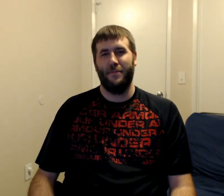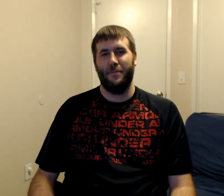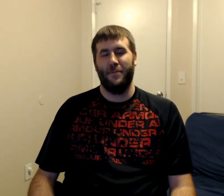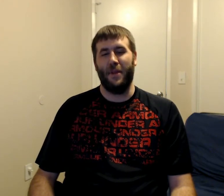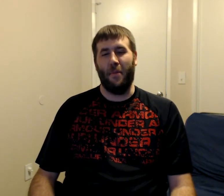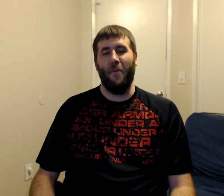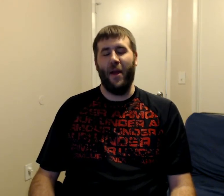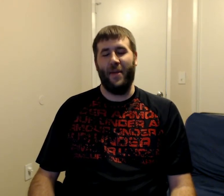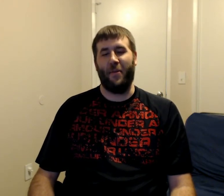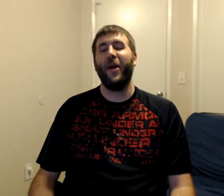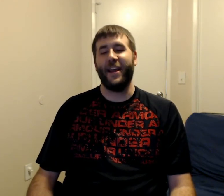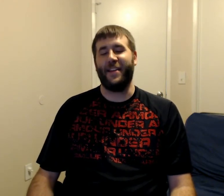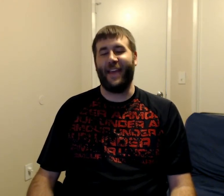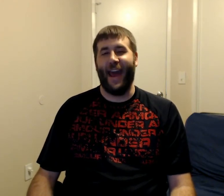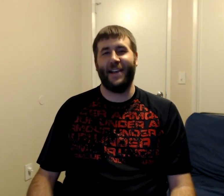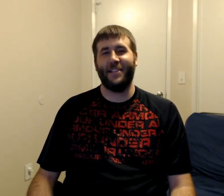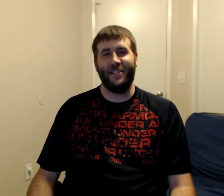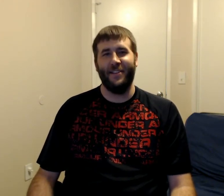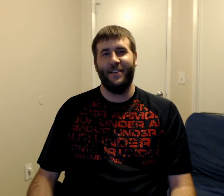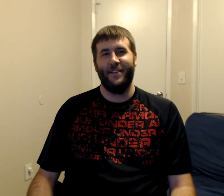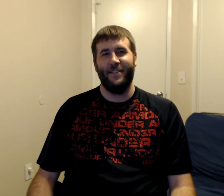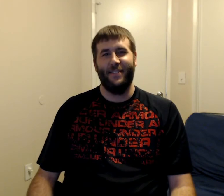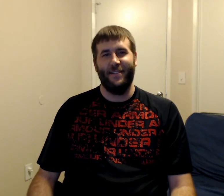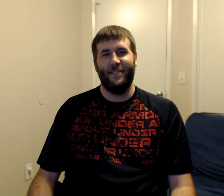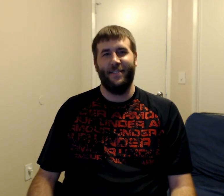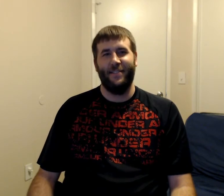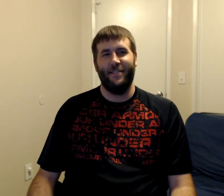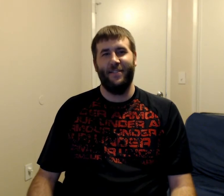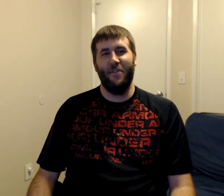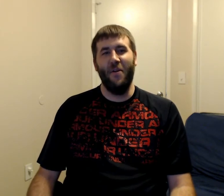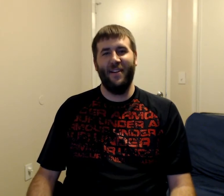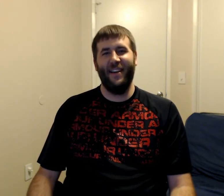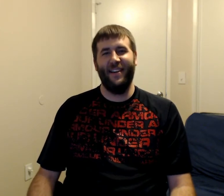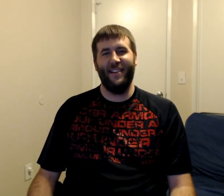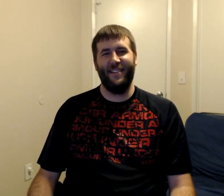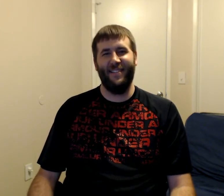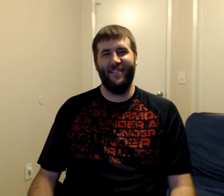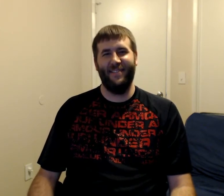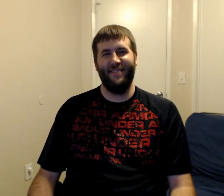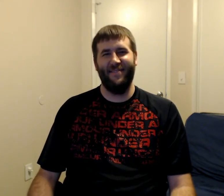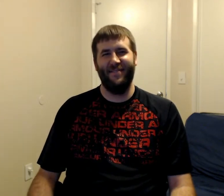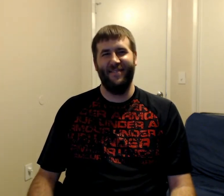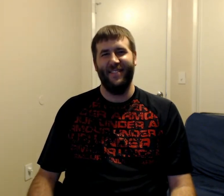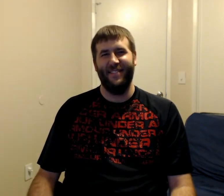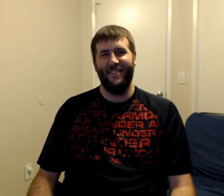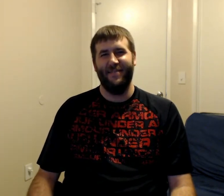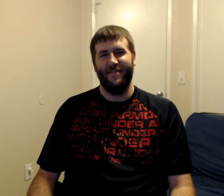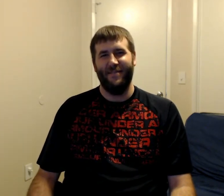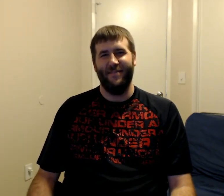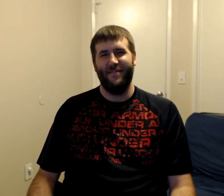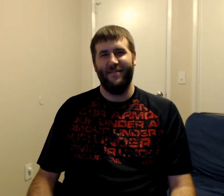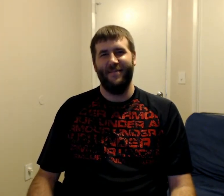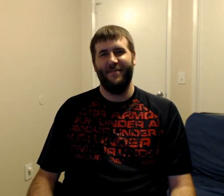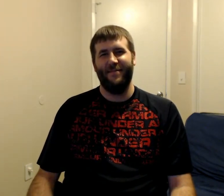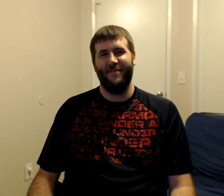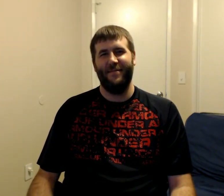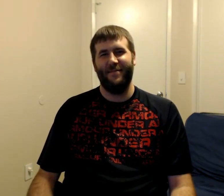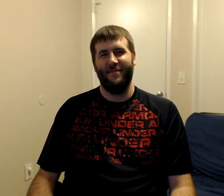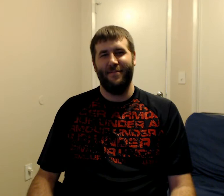Wait a minute, they're putting gas? ...to a brother Nero. Or coming to Hagrid. Dusk is approaching.